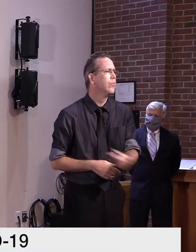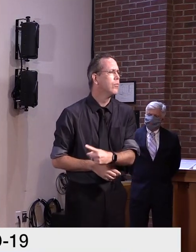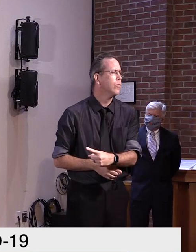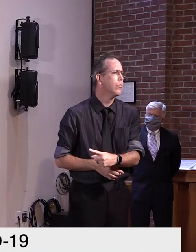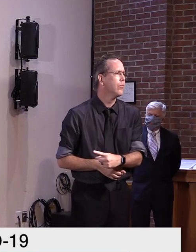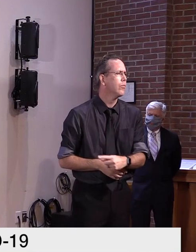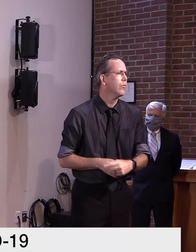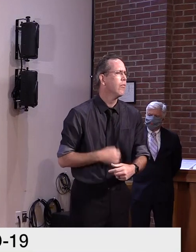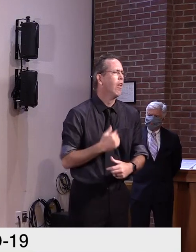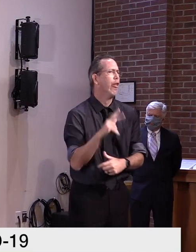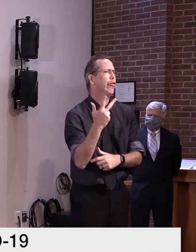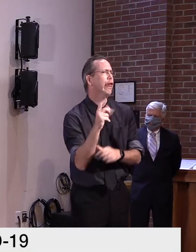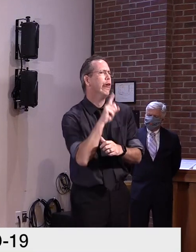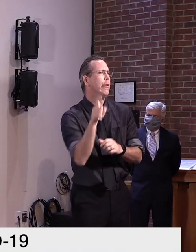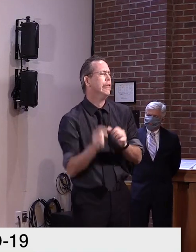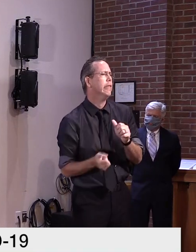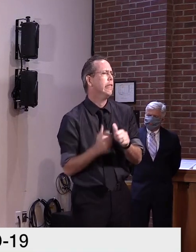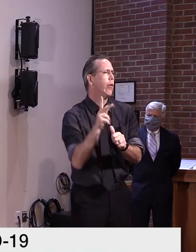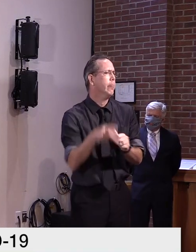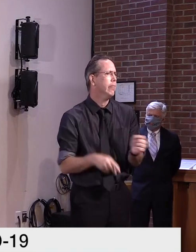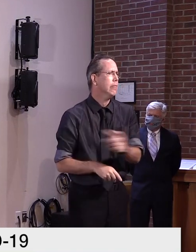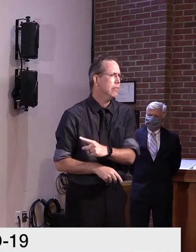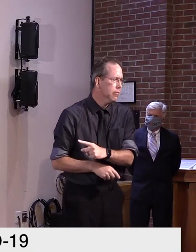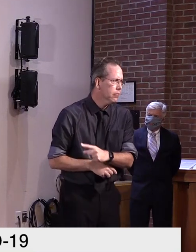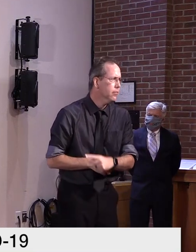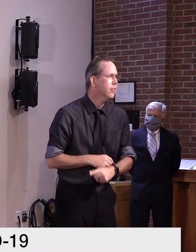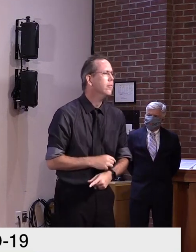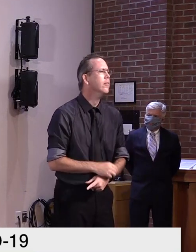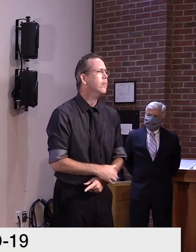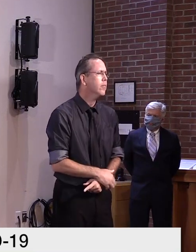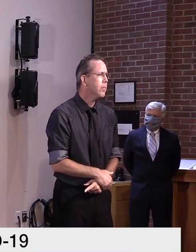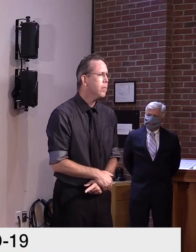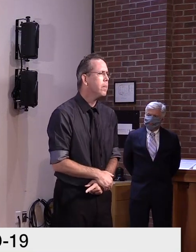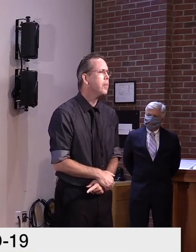how you will let the public know about cases that crop up in schools?